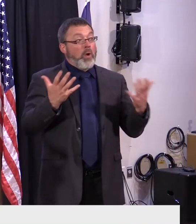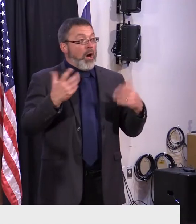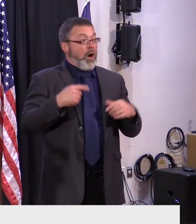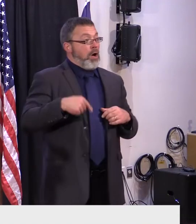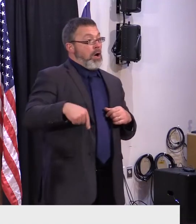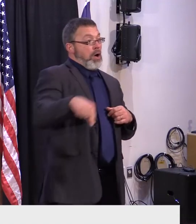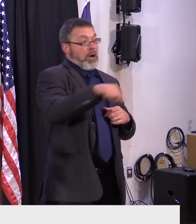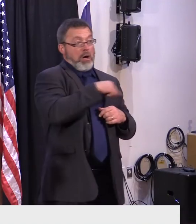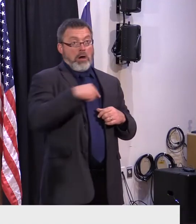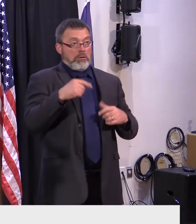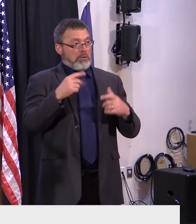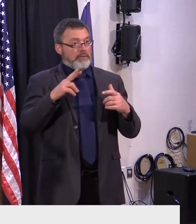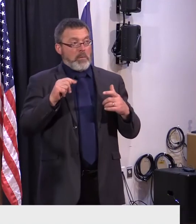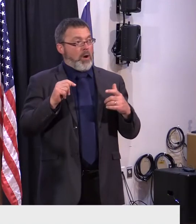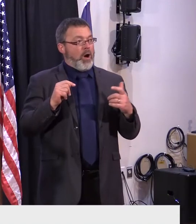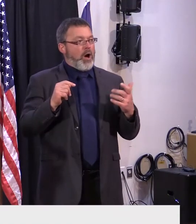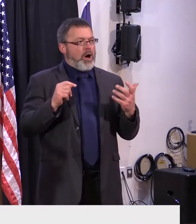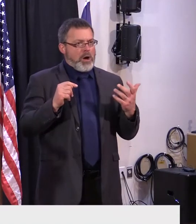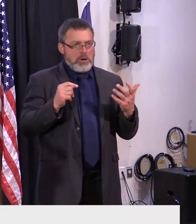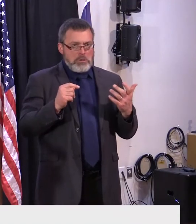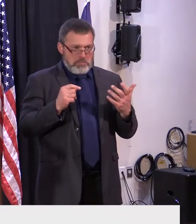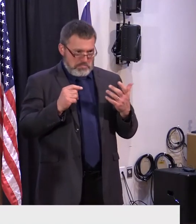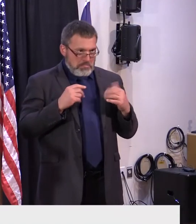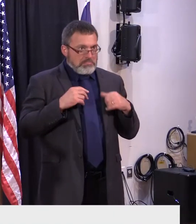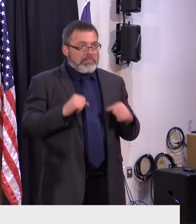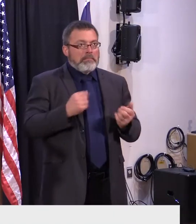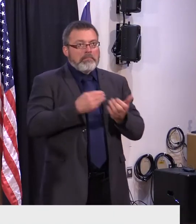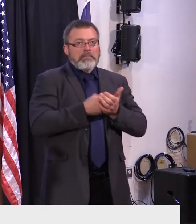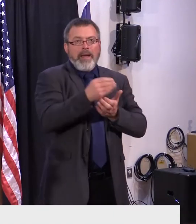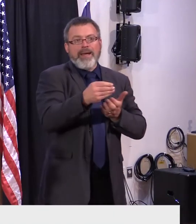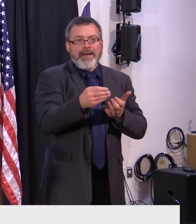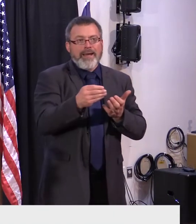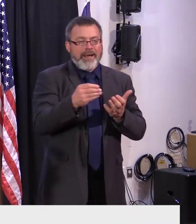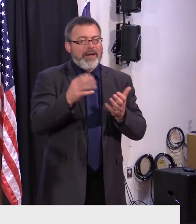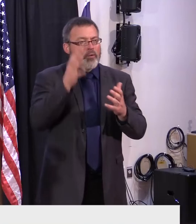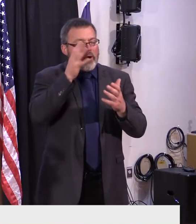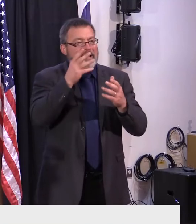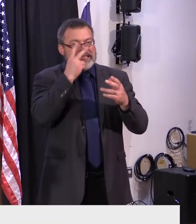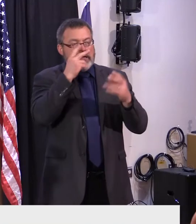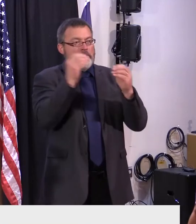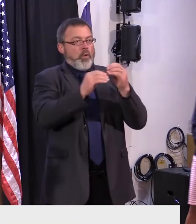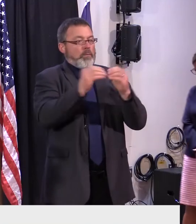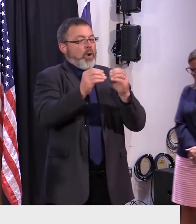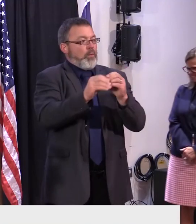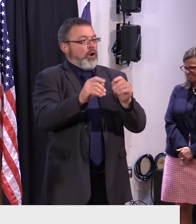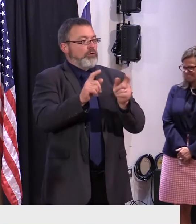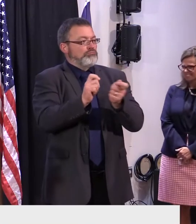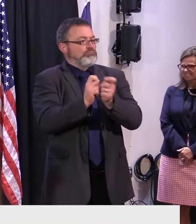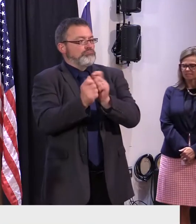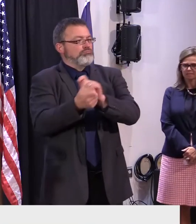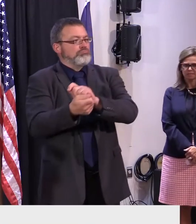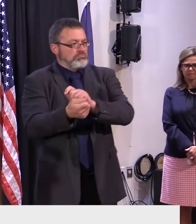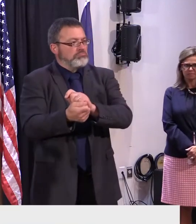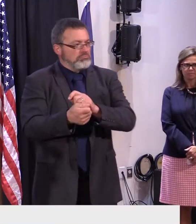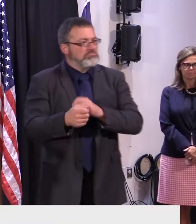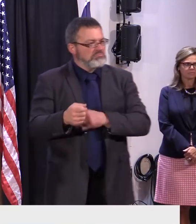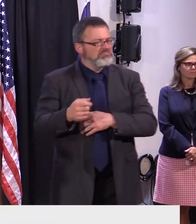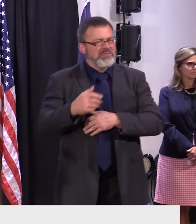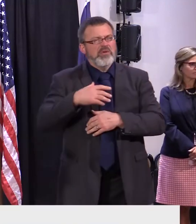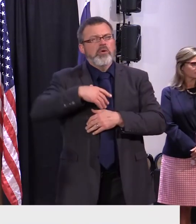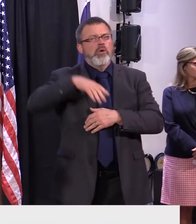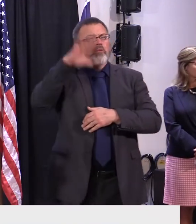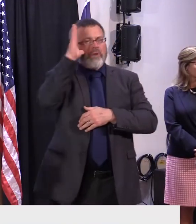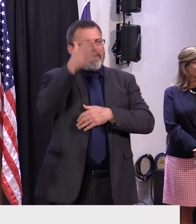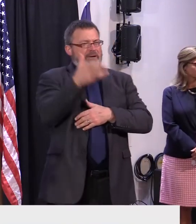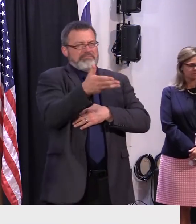people uh and uh so again we'll have this comment period uh see what the reaction is from